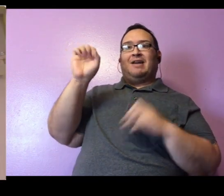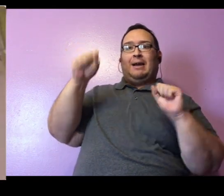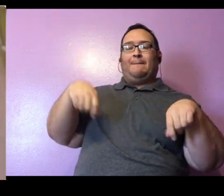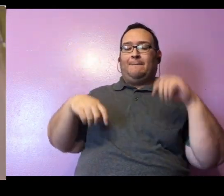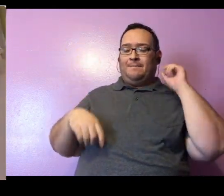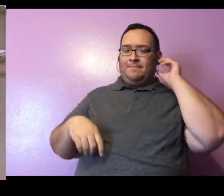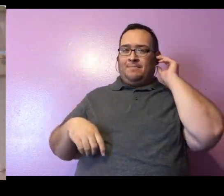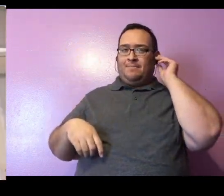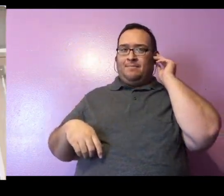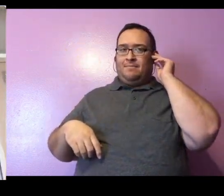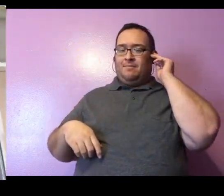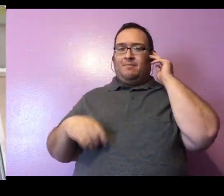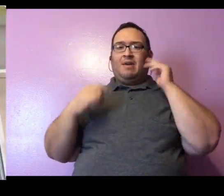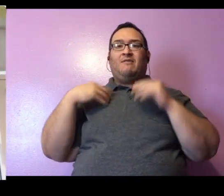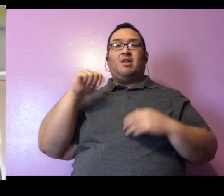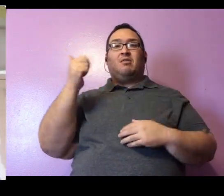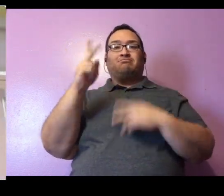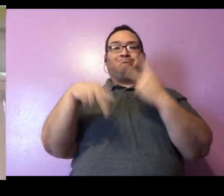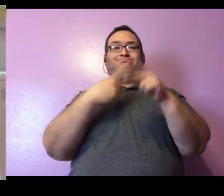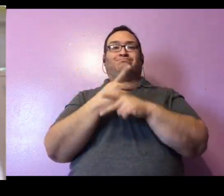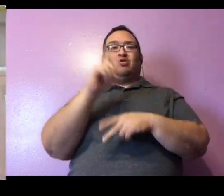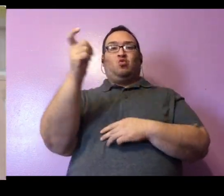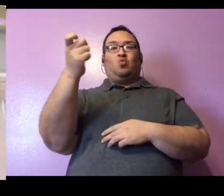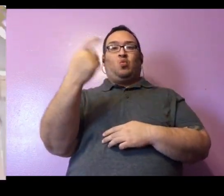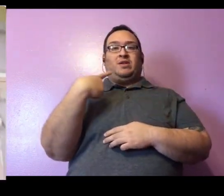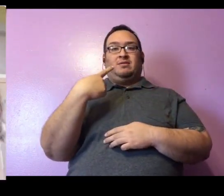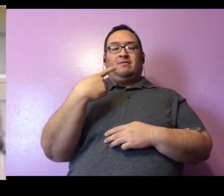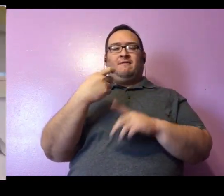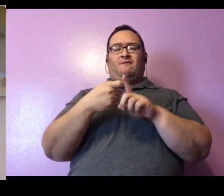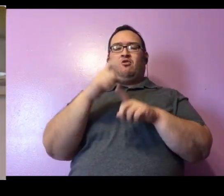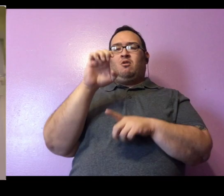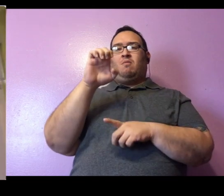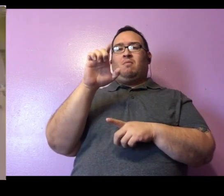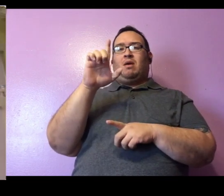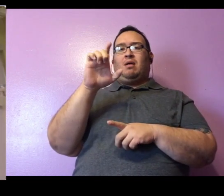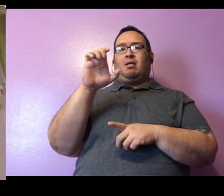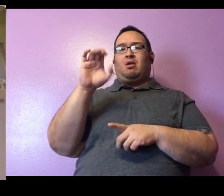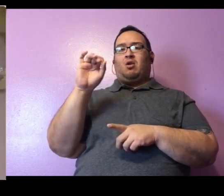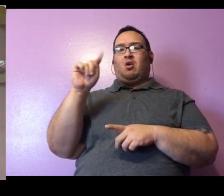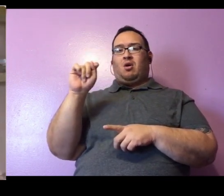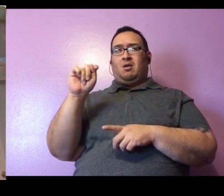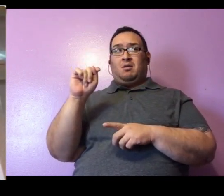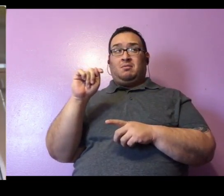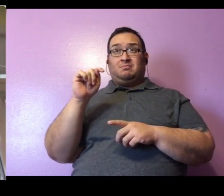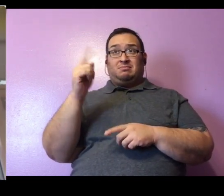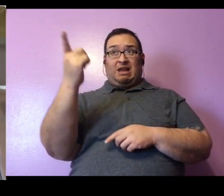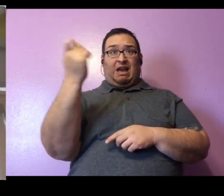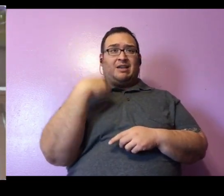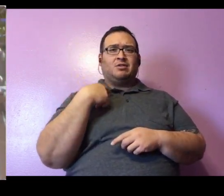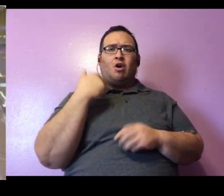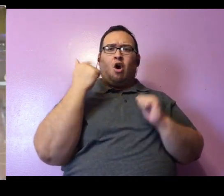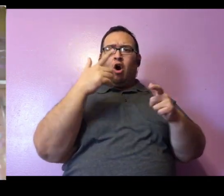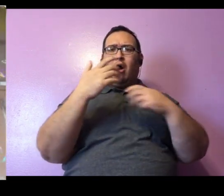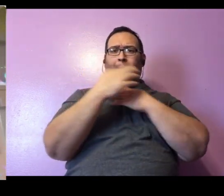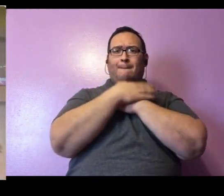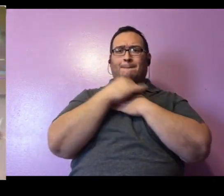I think we have another question from Elliot. Are all bearcats black? Now,